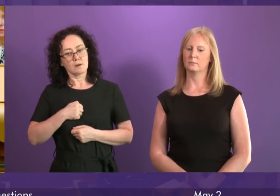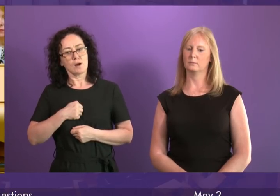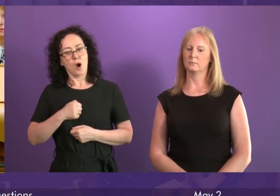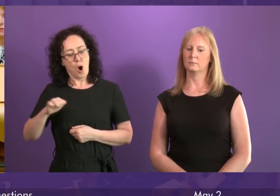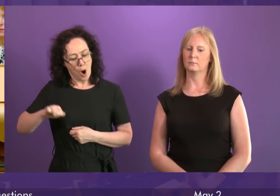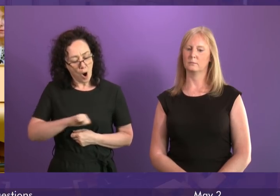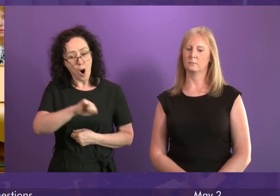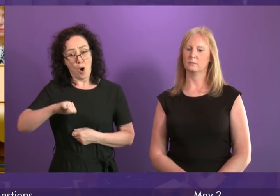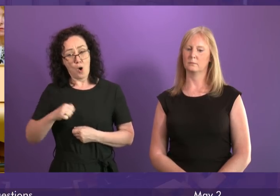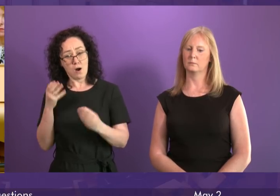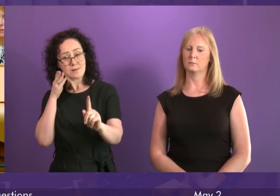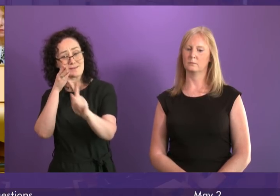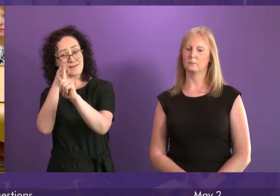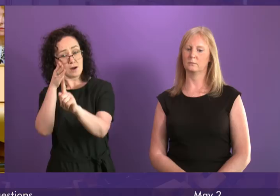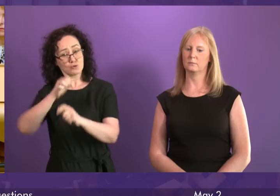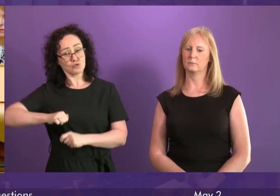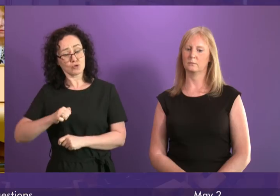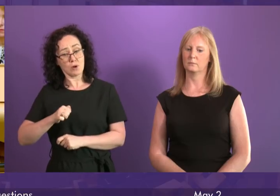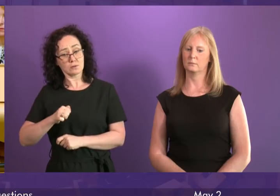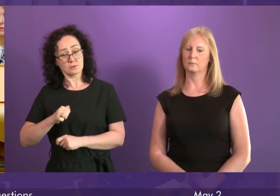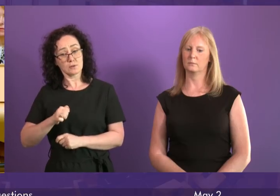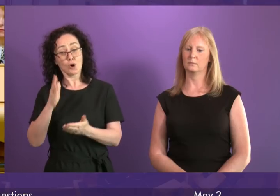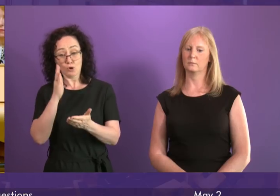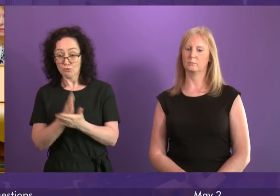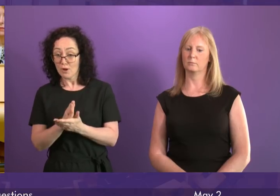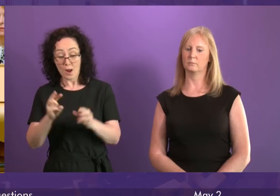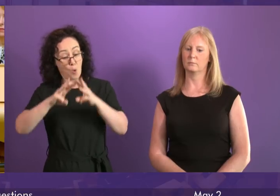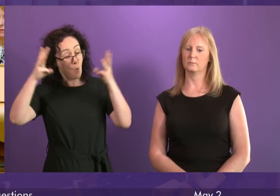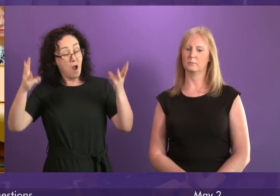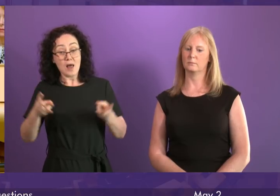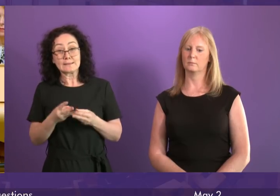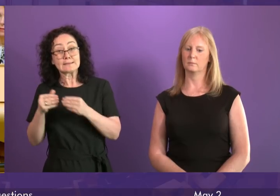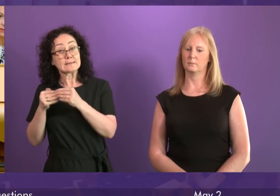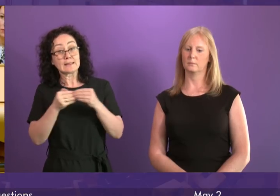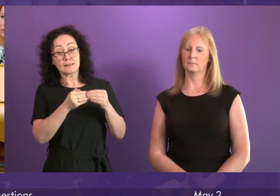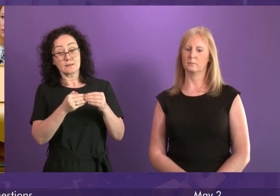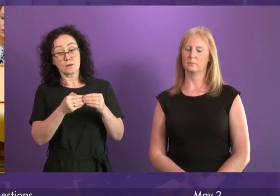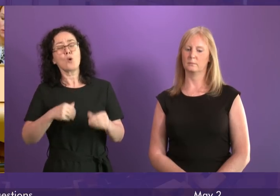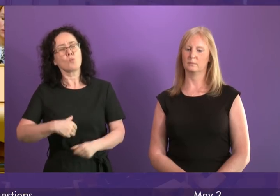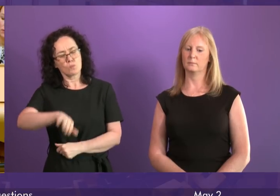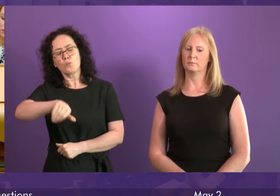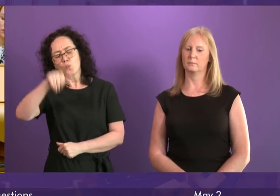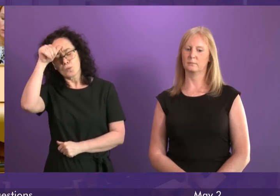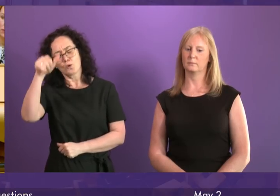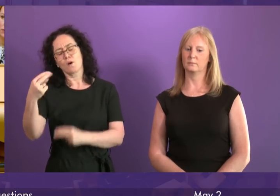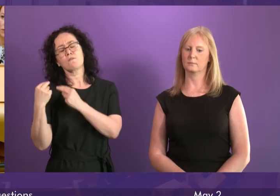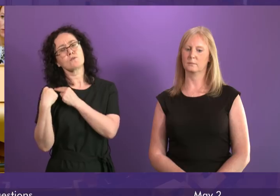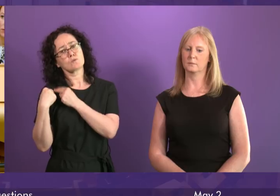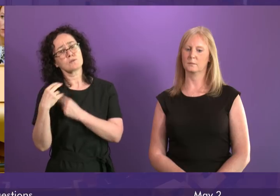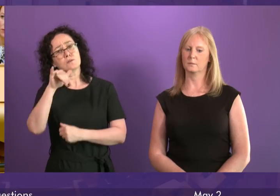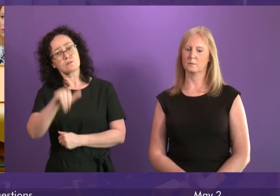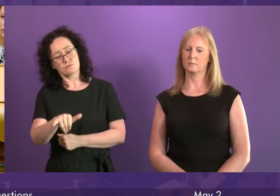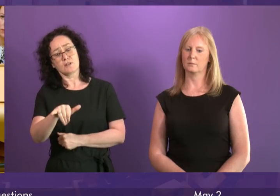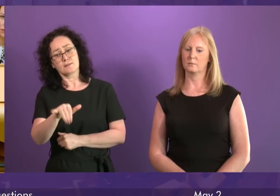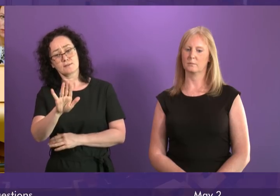world-leading. So we do not shy away from our responsibilities here. But when it comes to things, and I say this to Richard Leonard seriously,